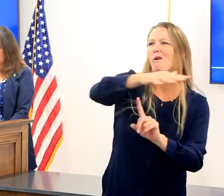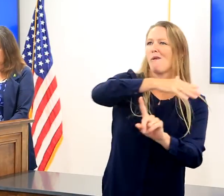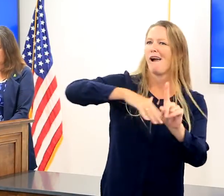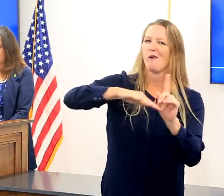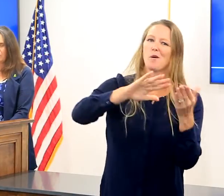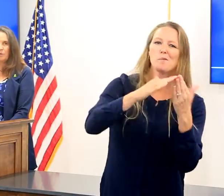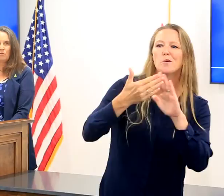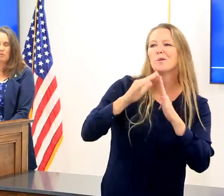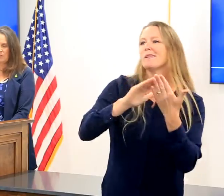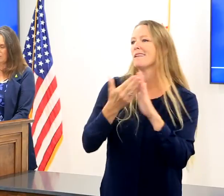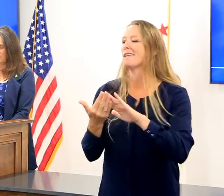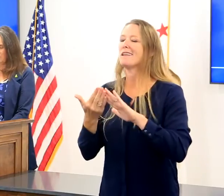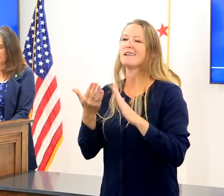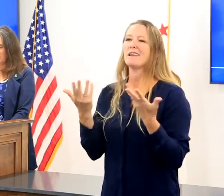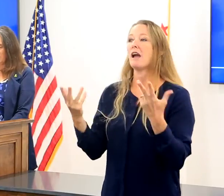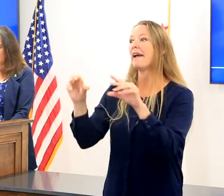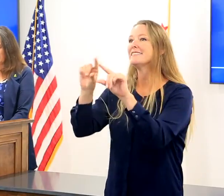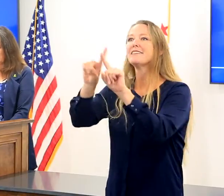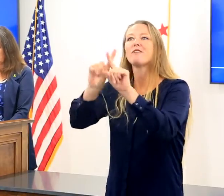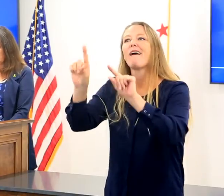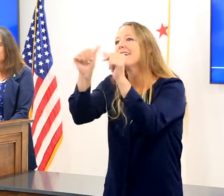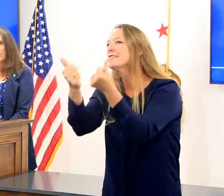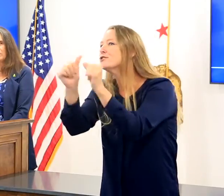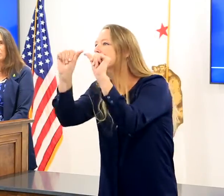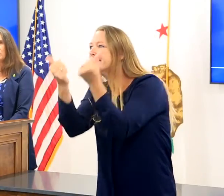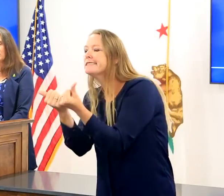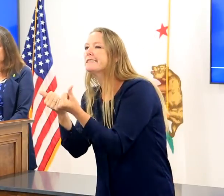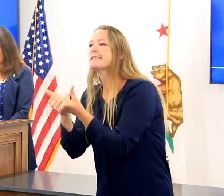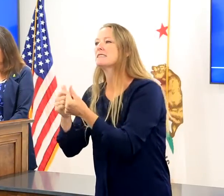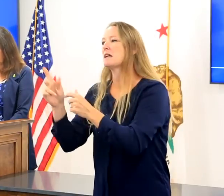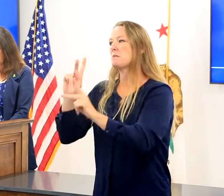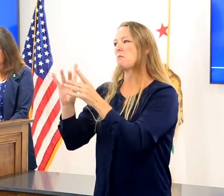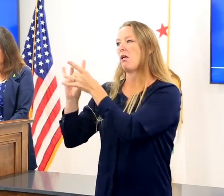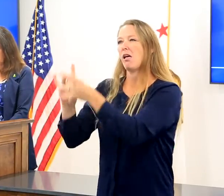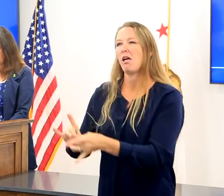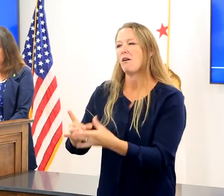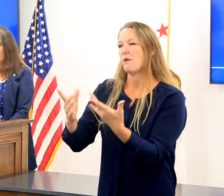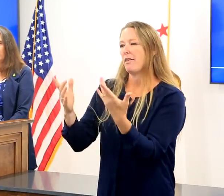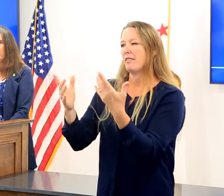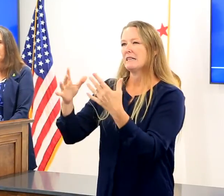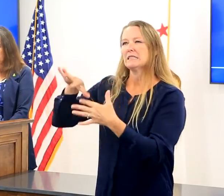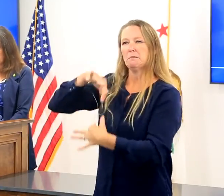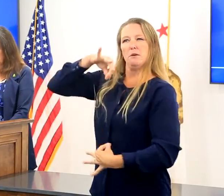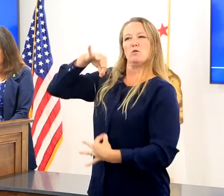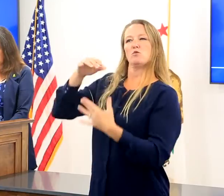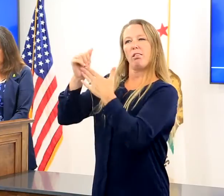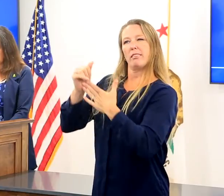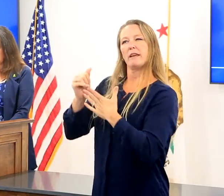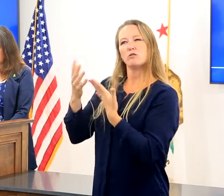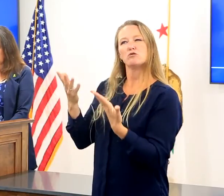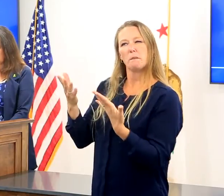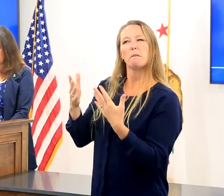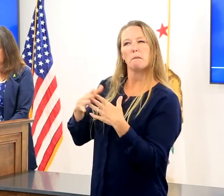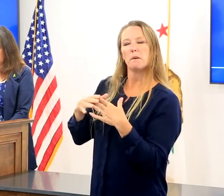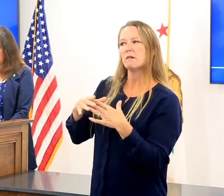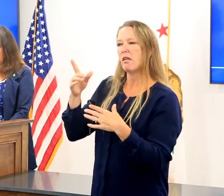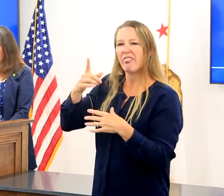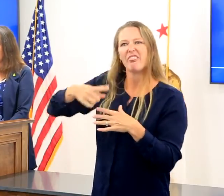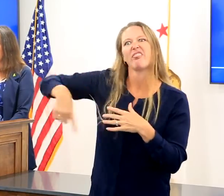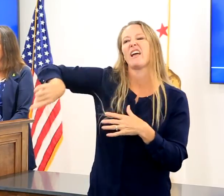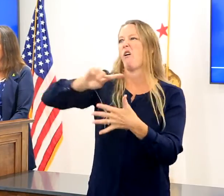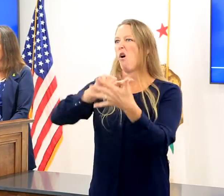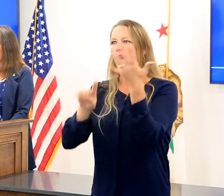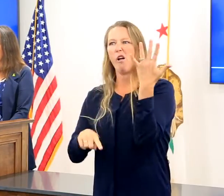and spiritual leaders, are available and want to support you. Remember to take things day by day.